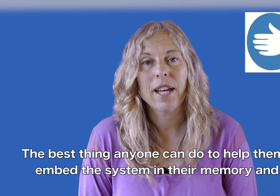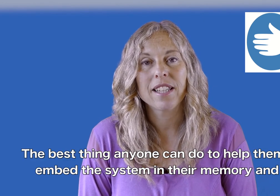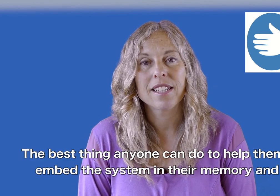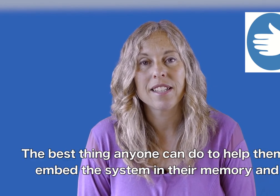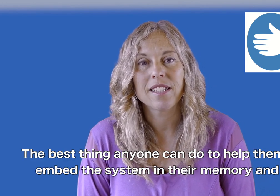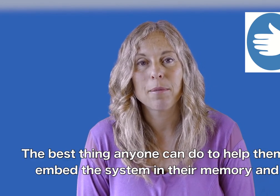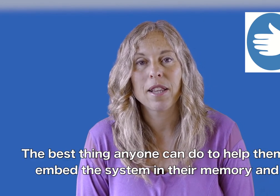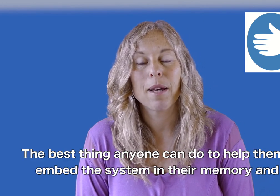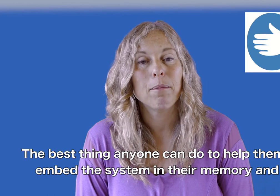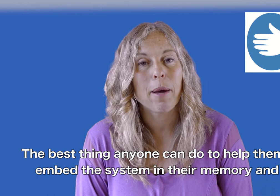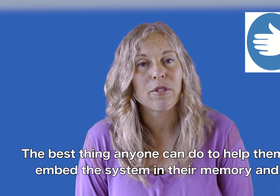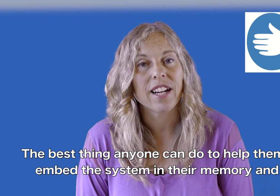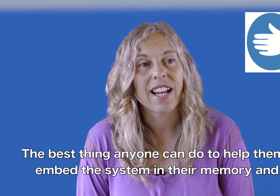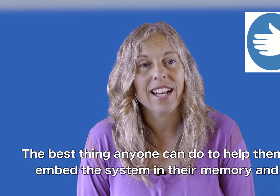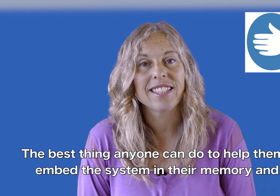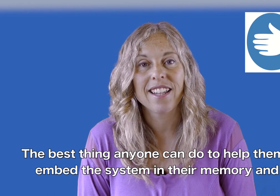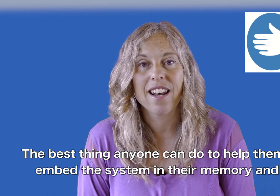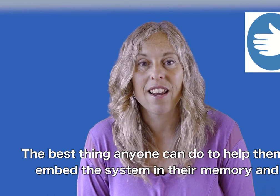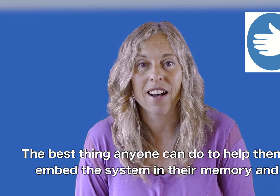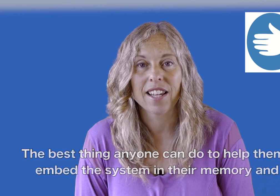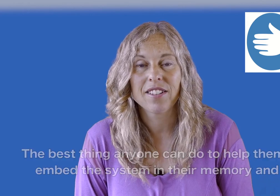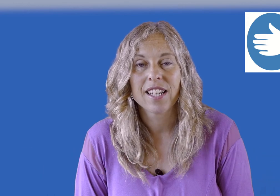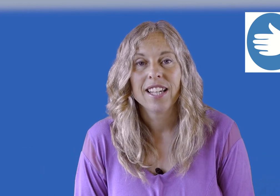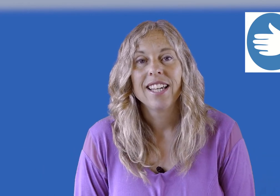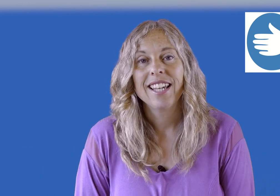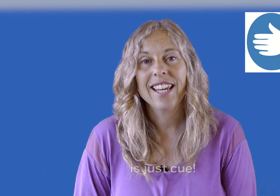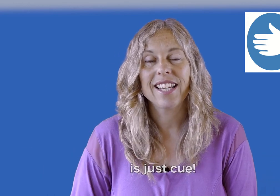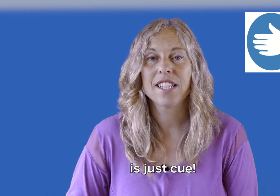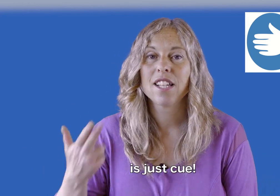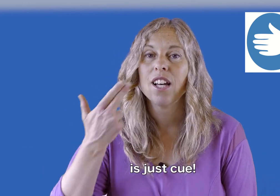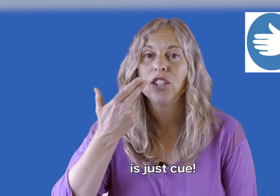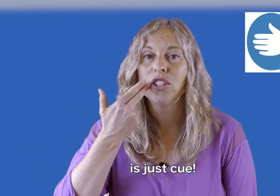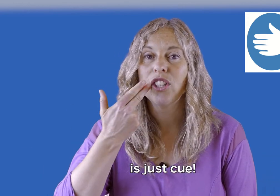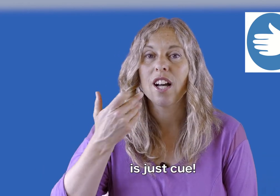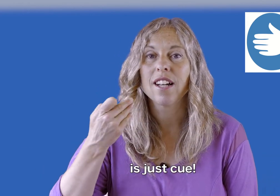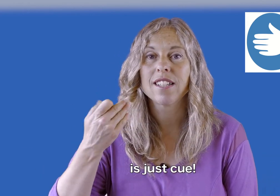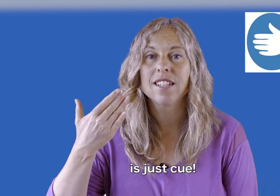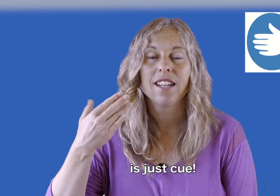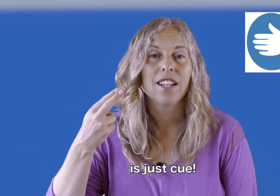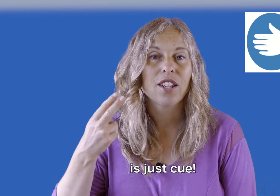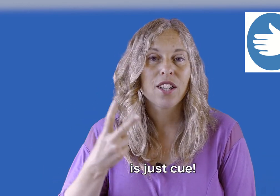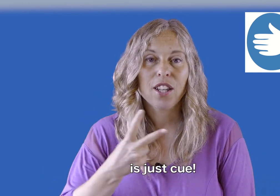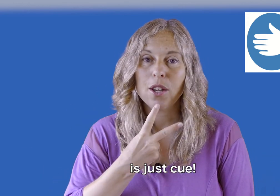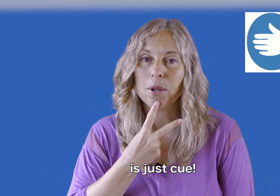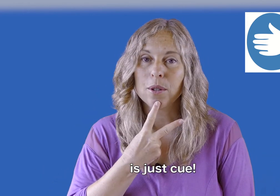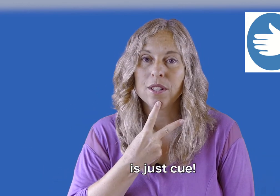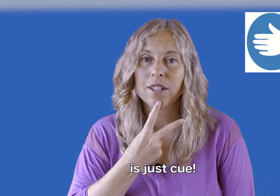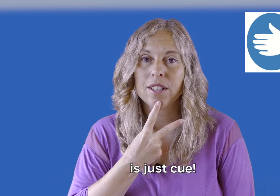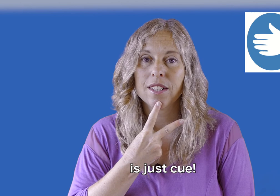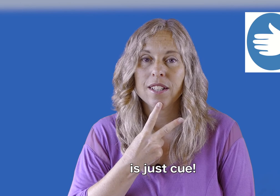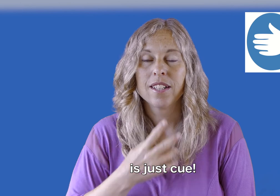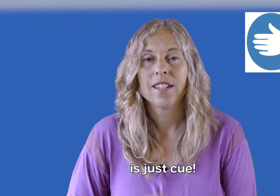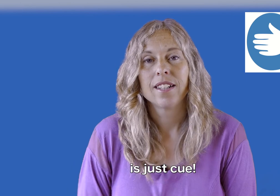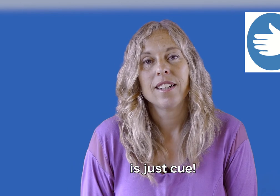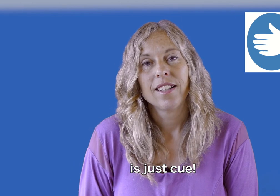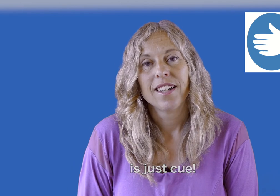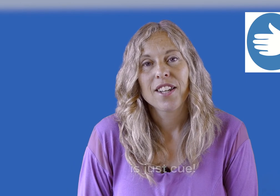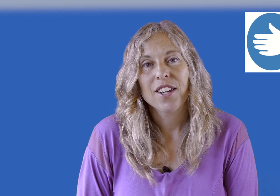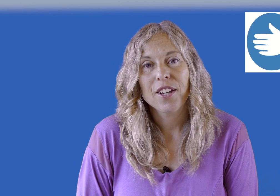the system in their memory and in their lives is just cue cue